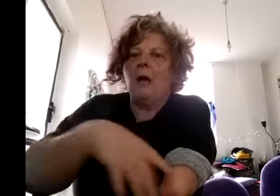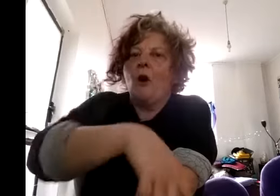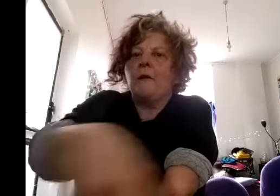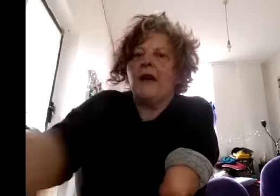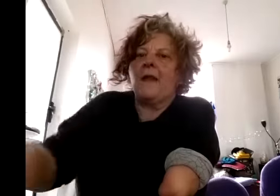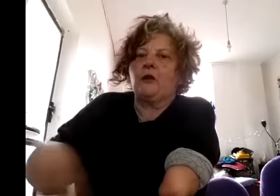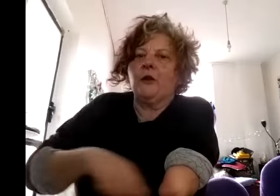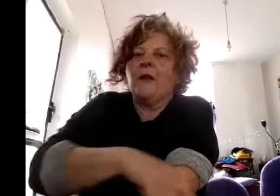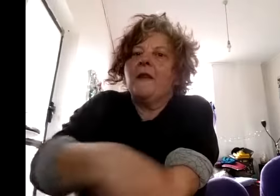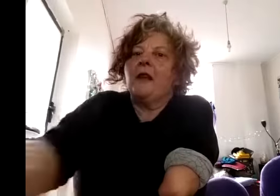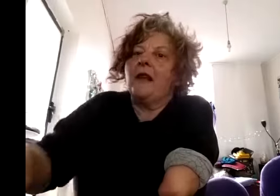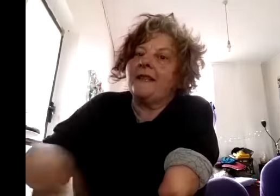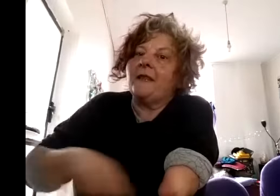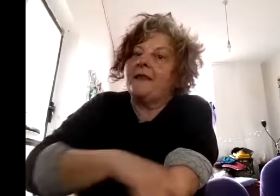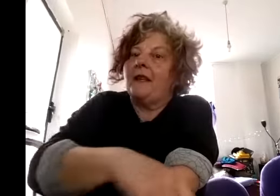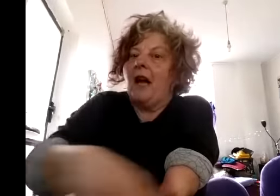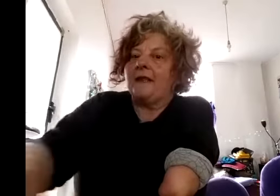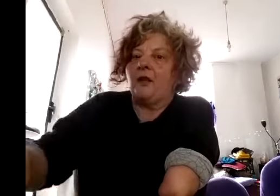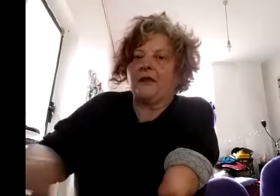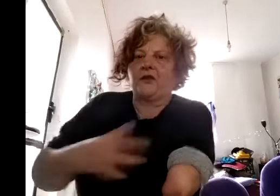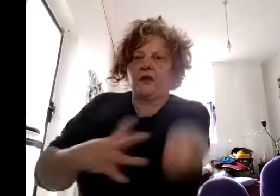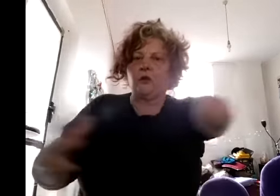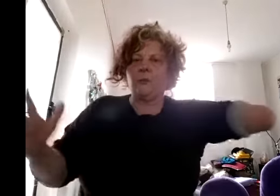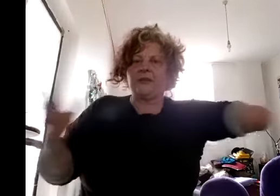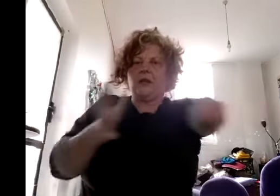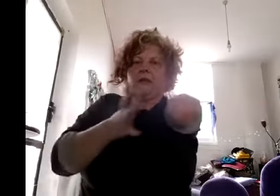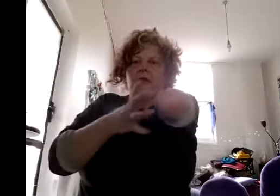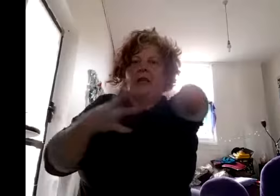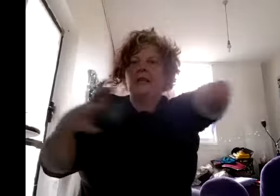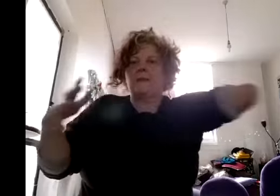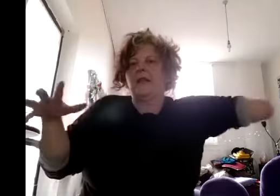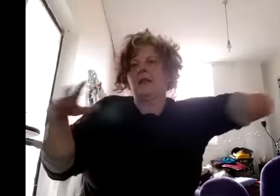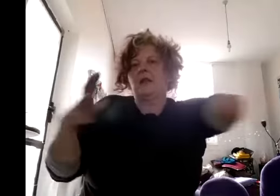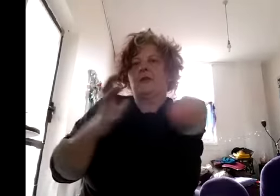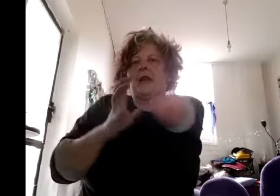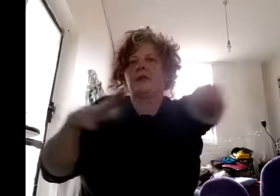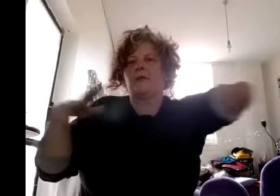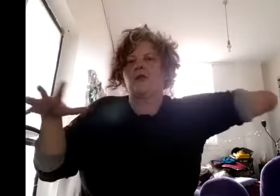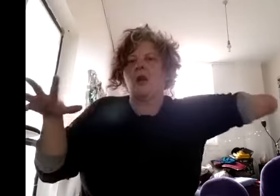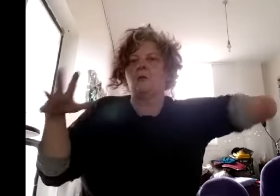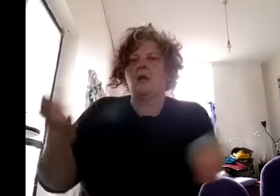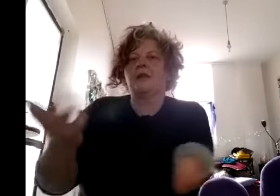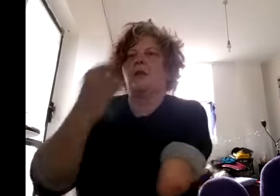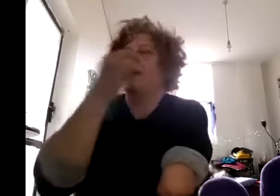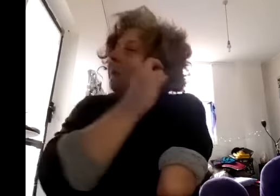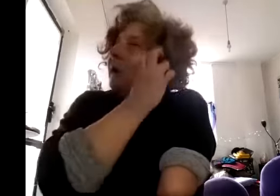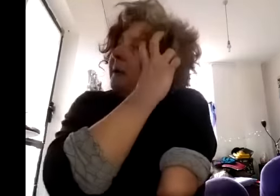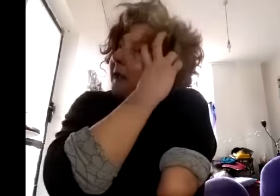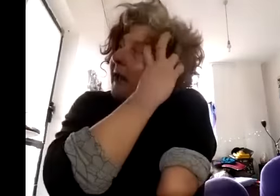off the other group there are less there's there are others of us because the group has kind of expanded and contracted over time so at the moment we have